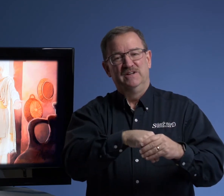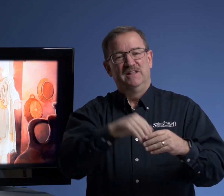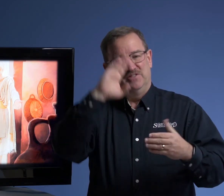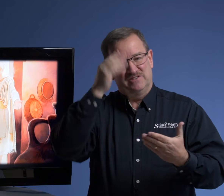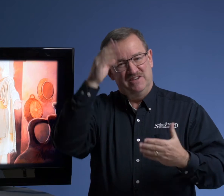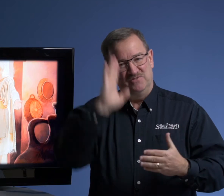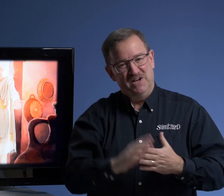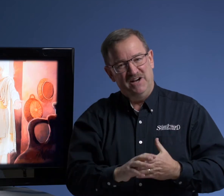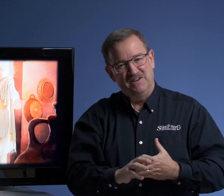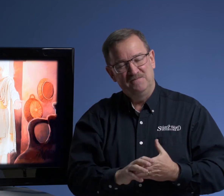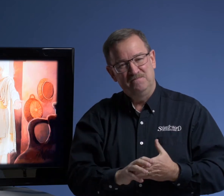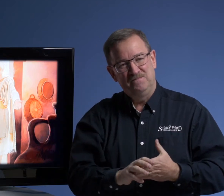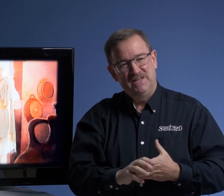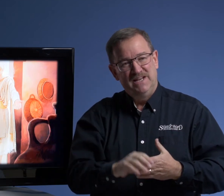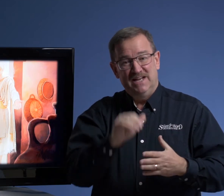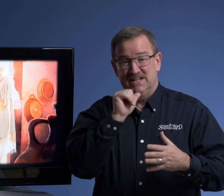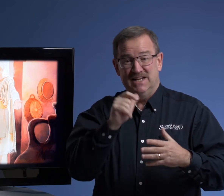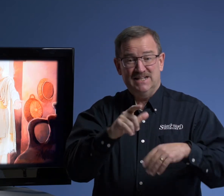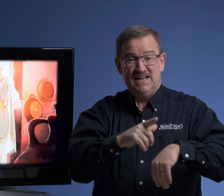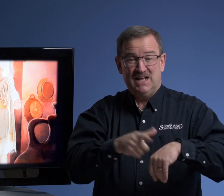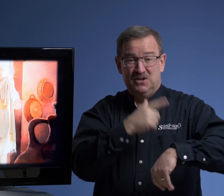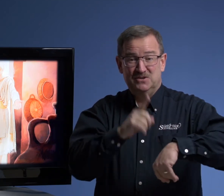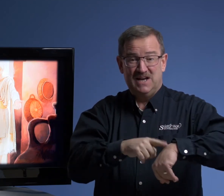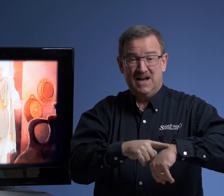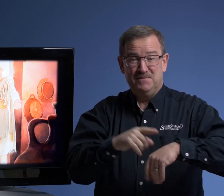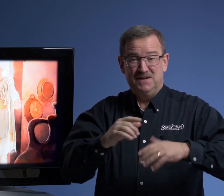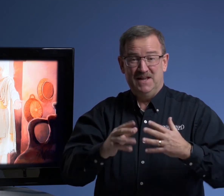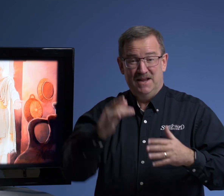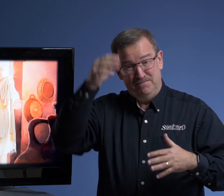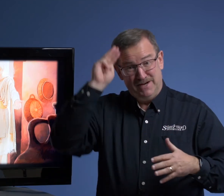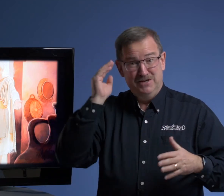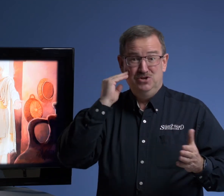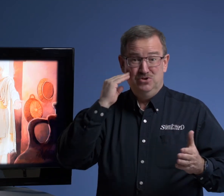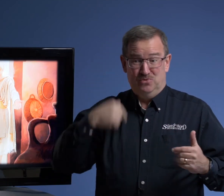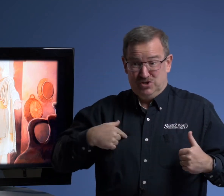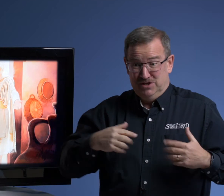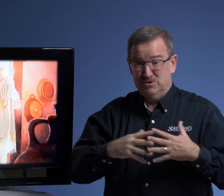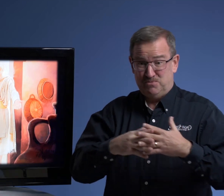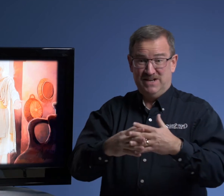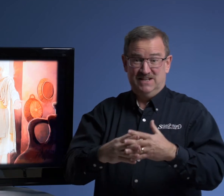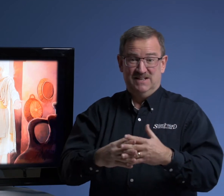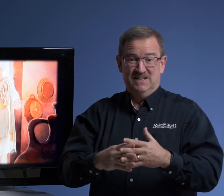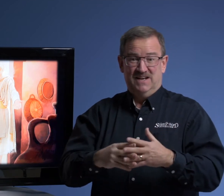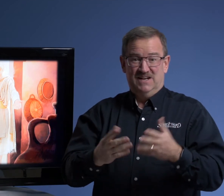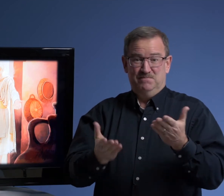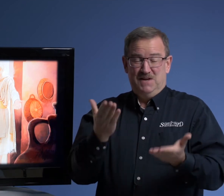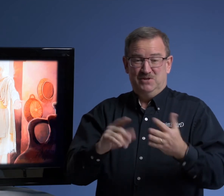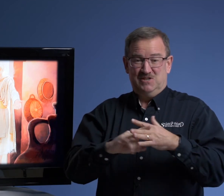the son of God. It did not take a long time. And Mary knew she was pregnant. Maybe she